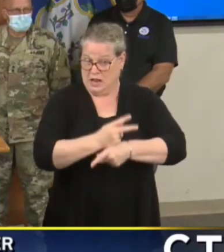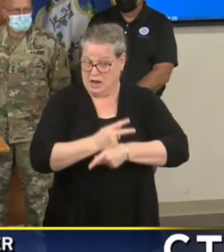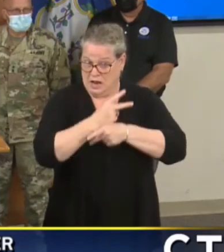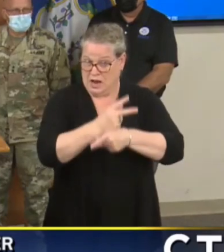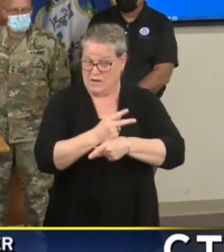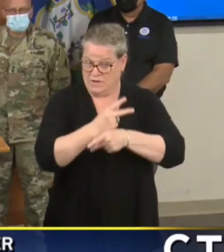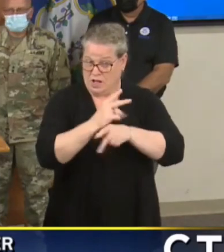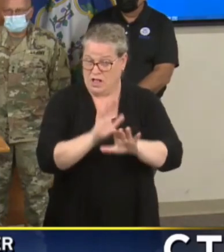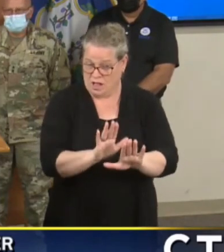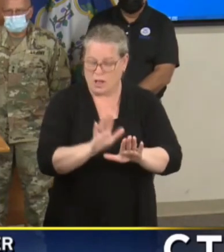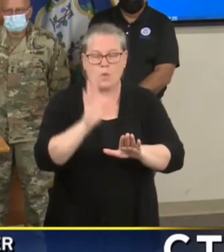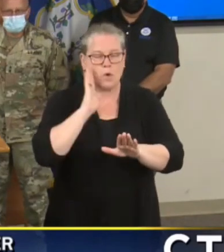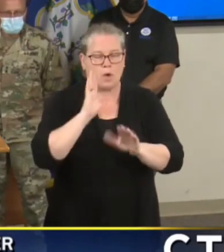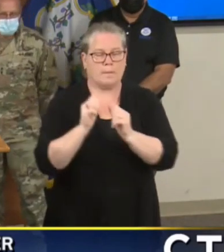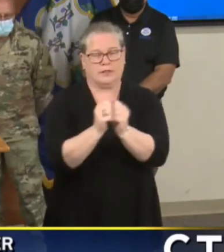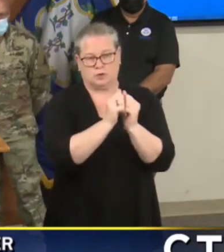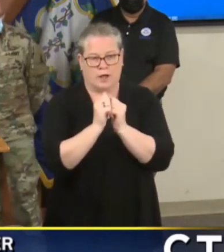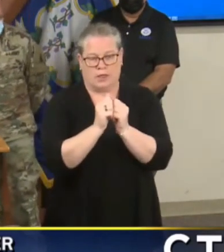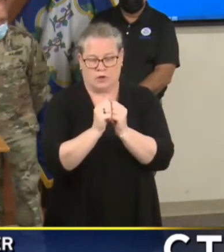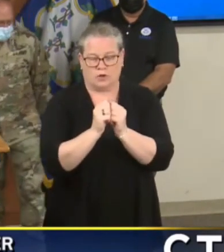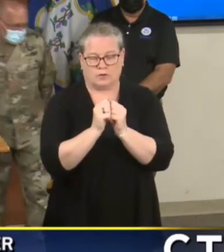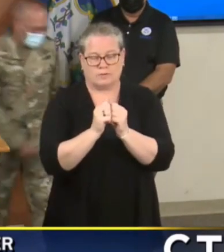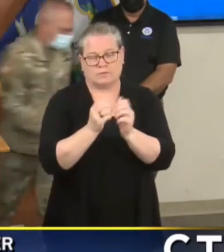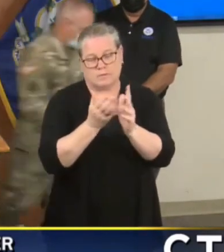we're going to get through this together. Thanks everybody.